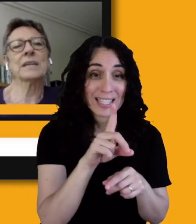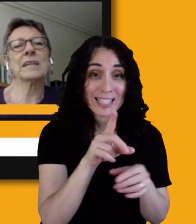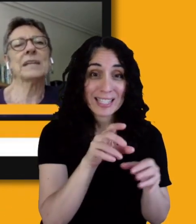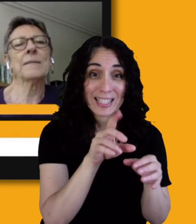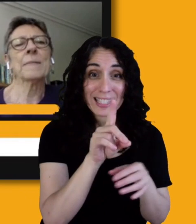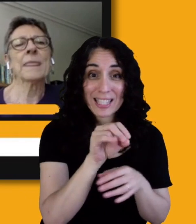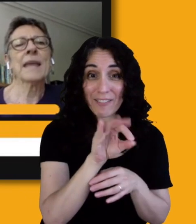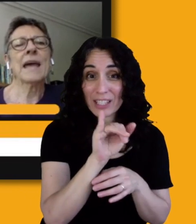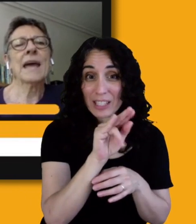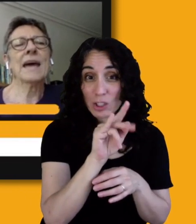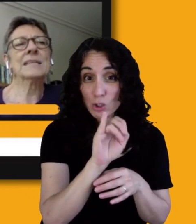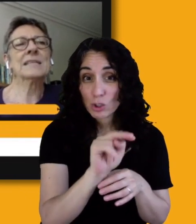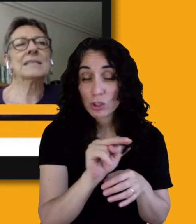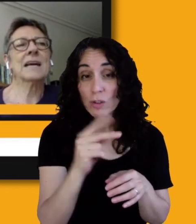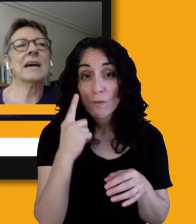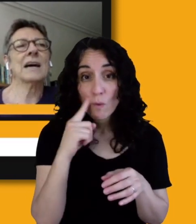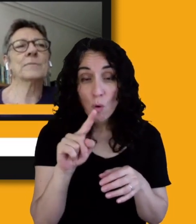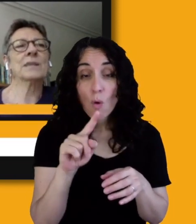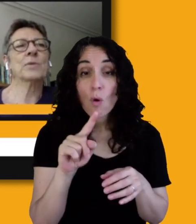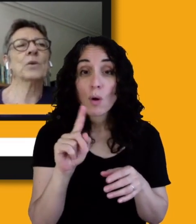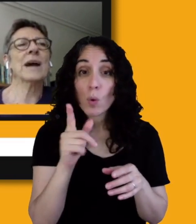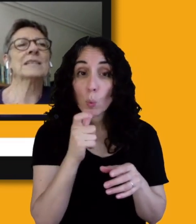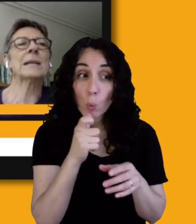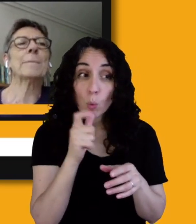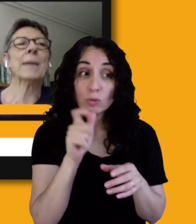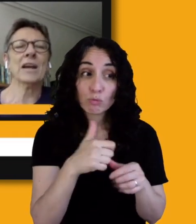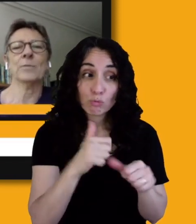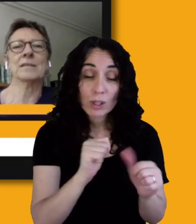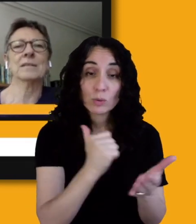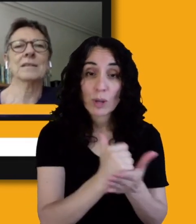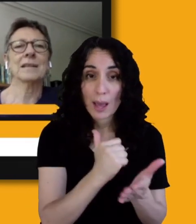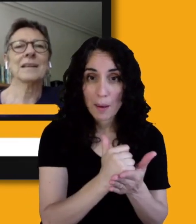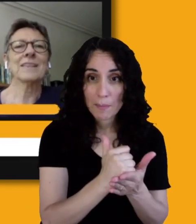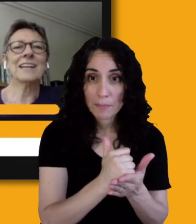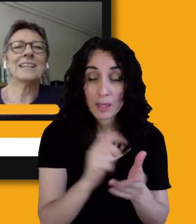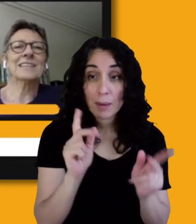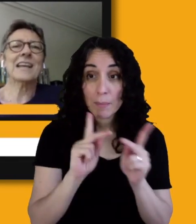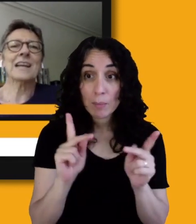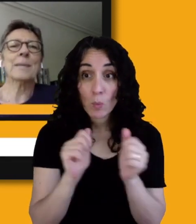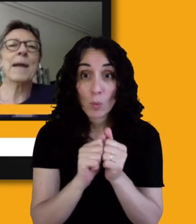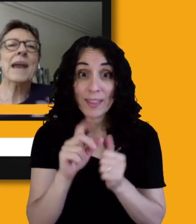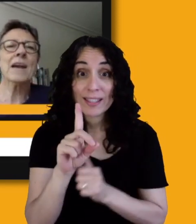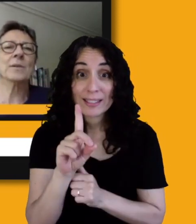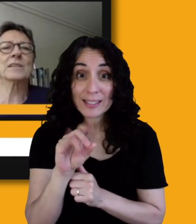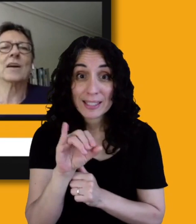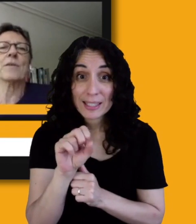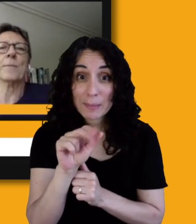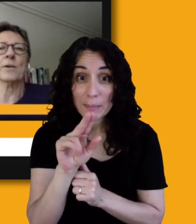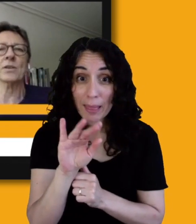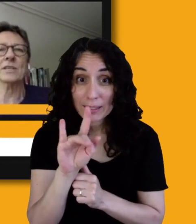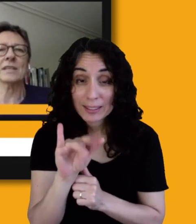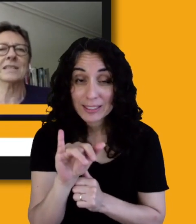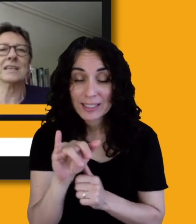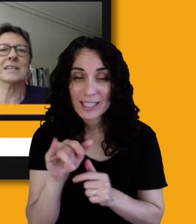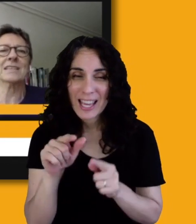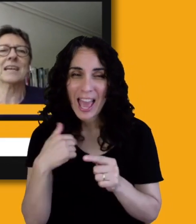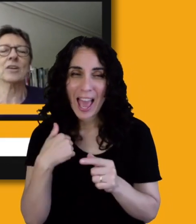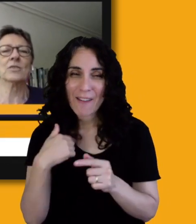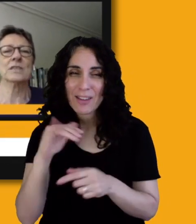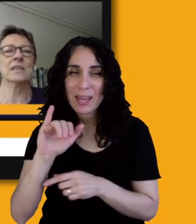as, um, someone who has an impairment that it's an impairment of the person. It's a, it's a characteristic of